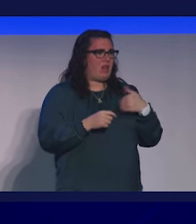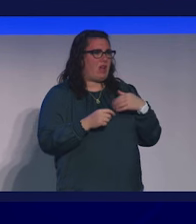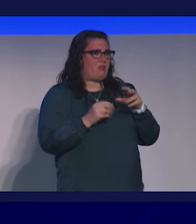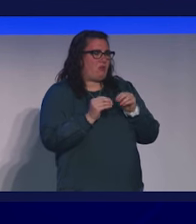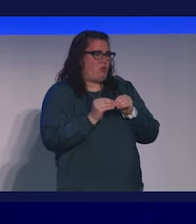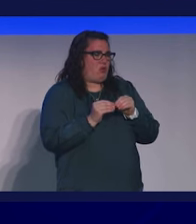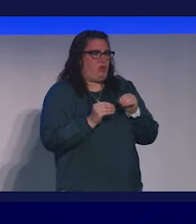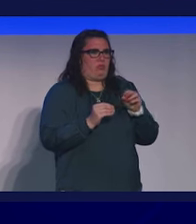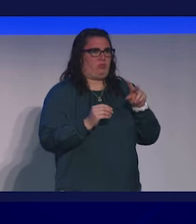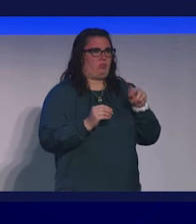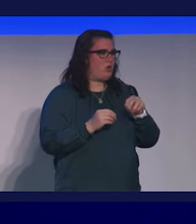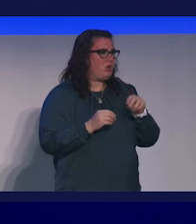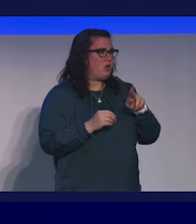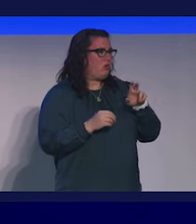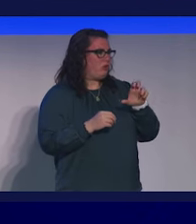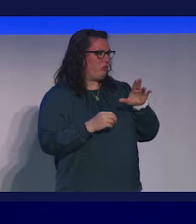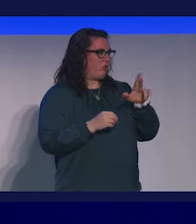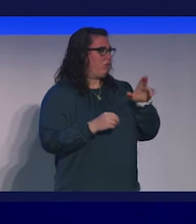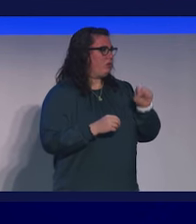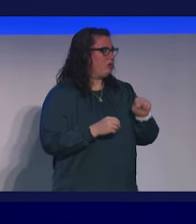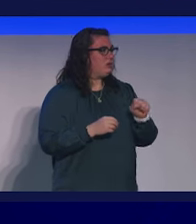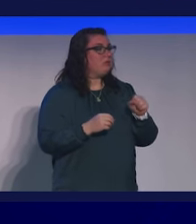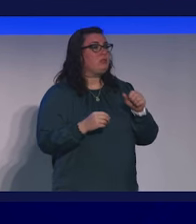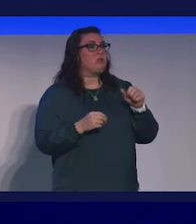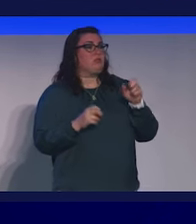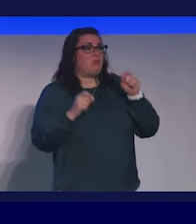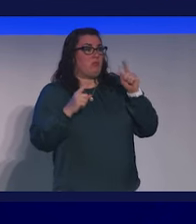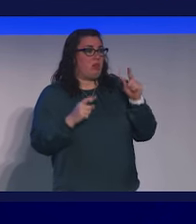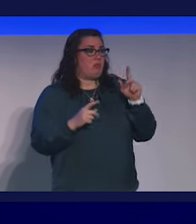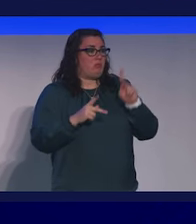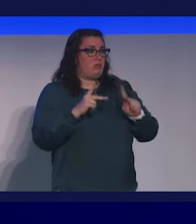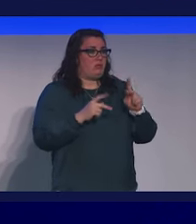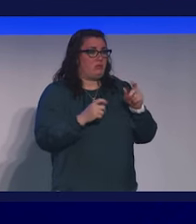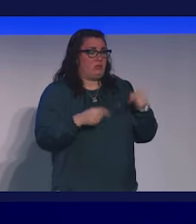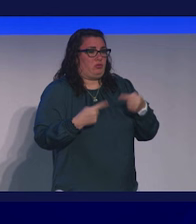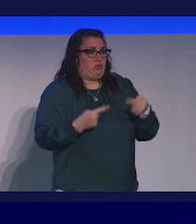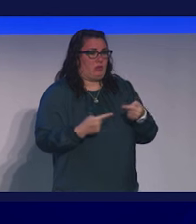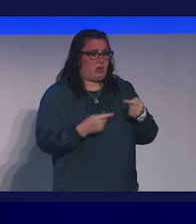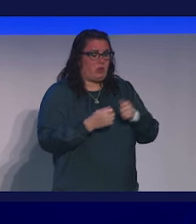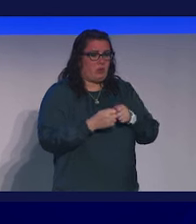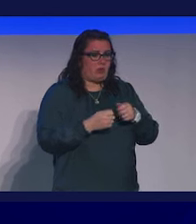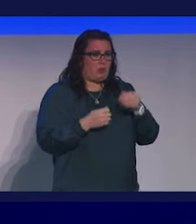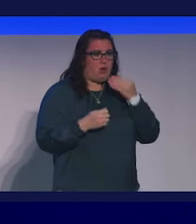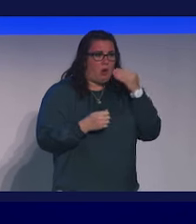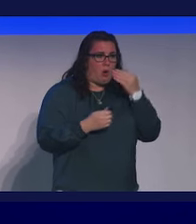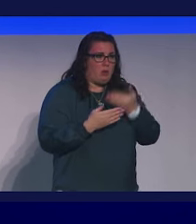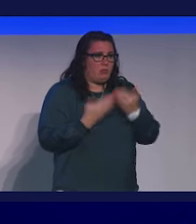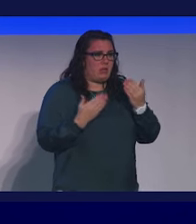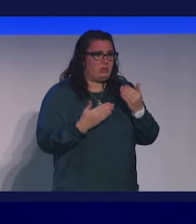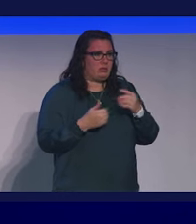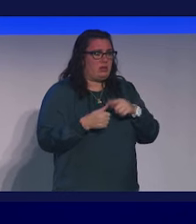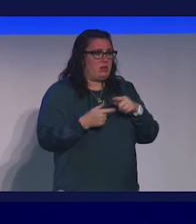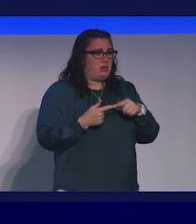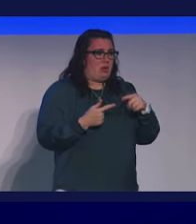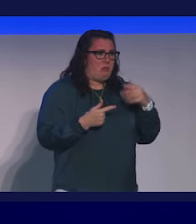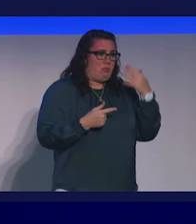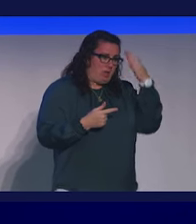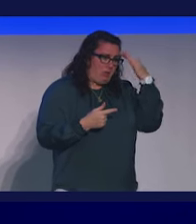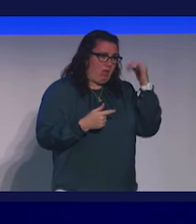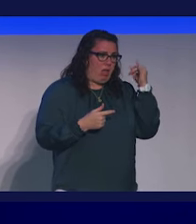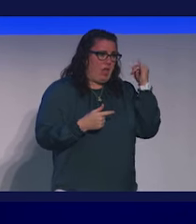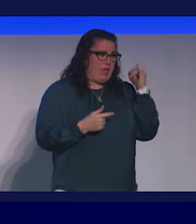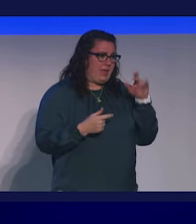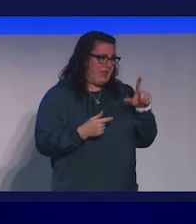Nope. How many of us are surprised when we find out that folks who are struggling with homelessness or mental illness were more likely to suffer,